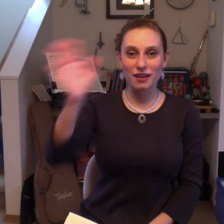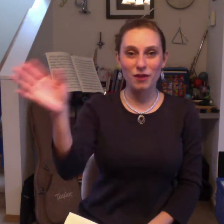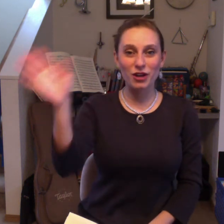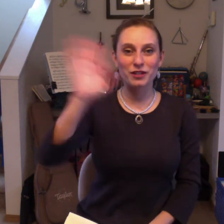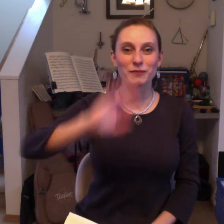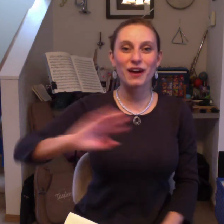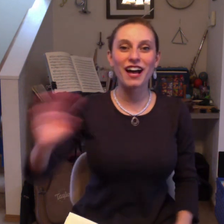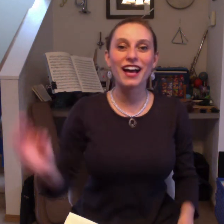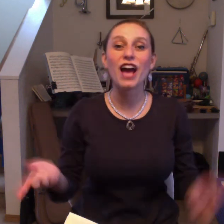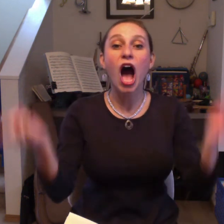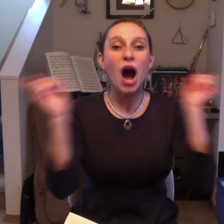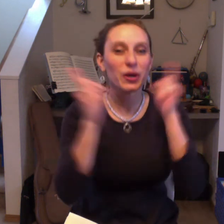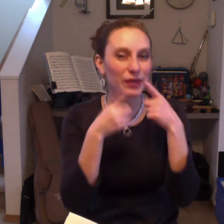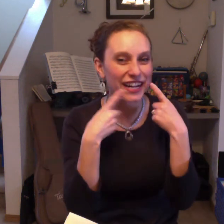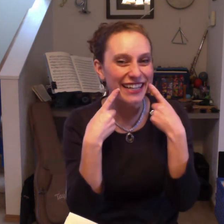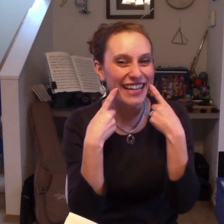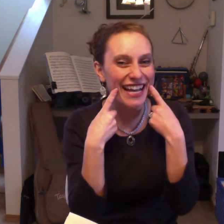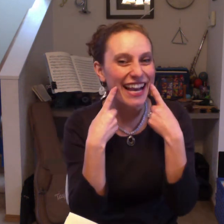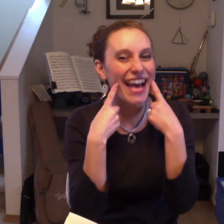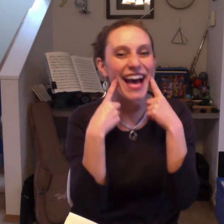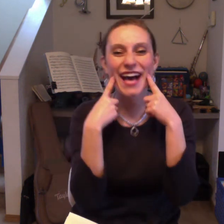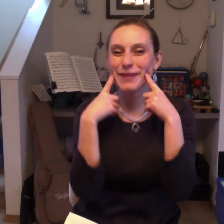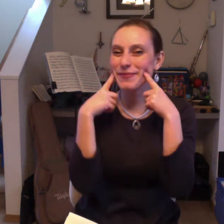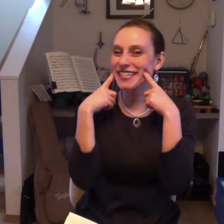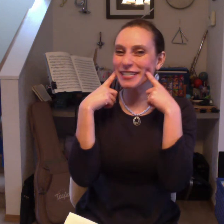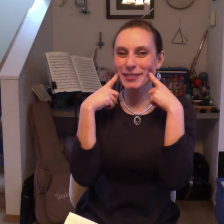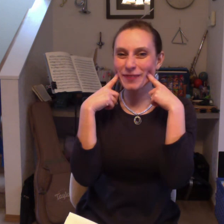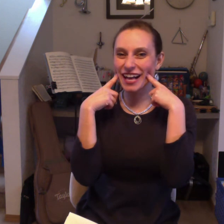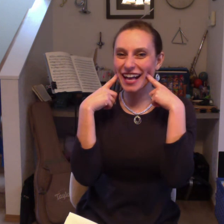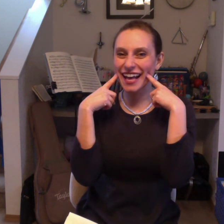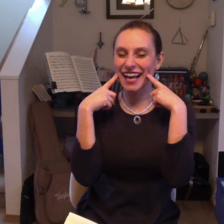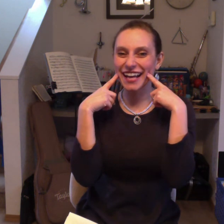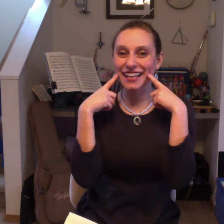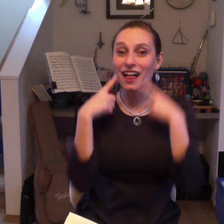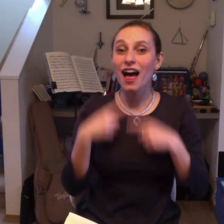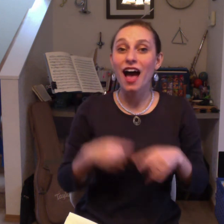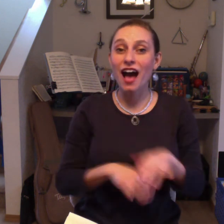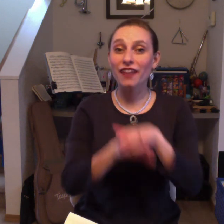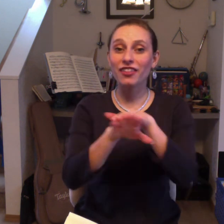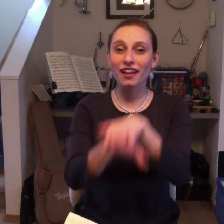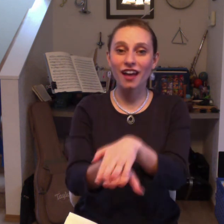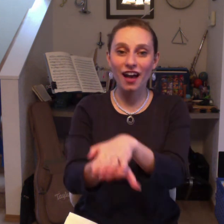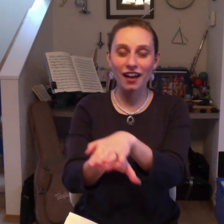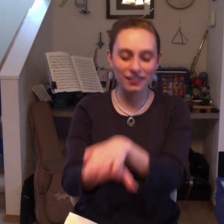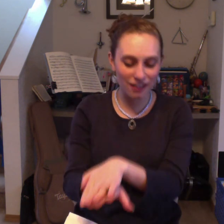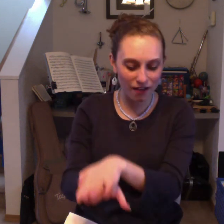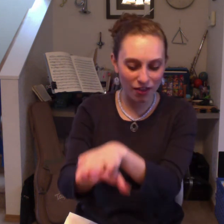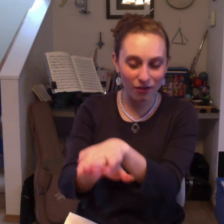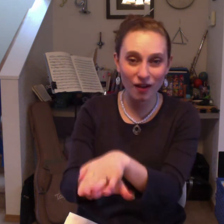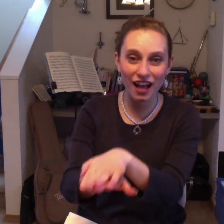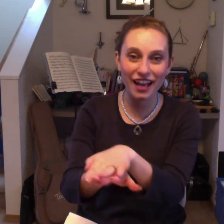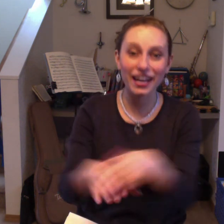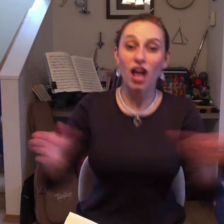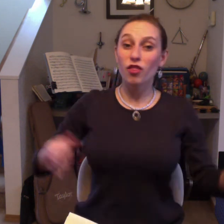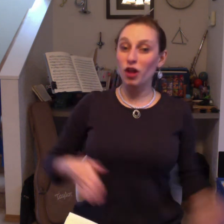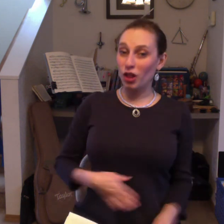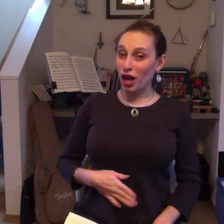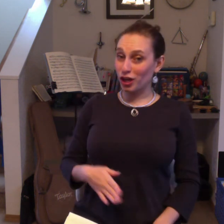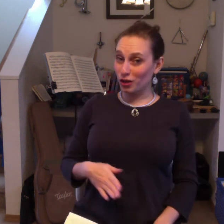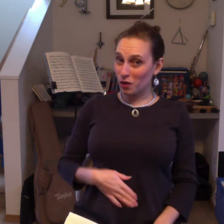all goodbye, wearing a happy smile. At the end of the ride, the lady was